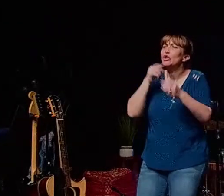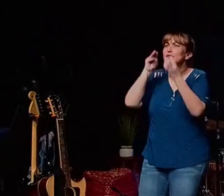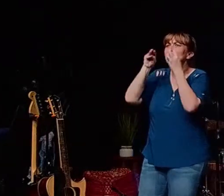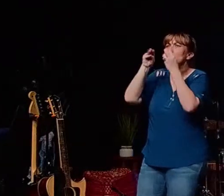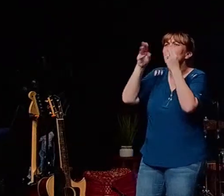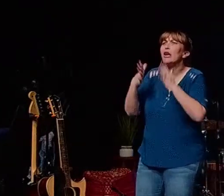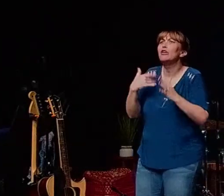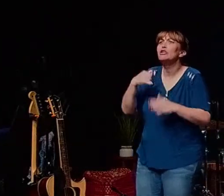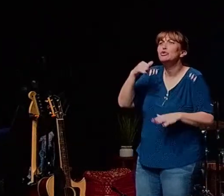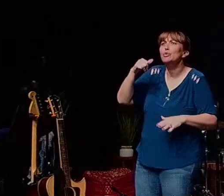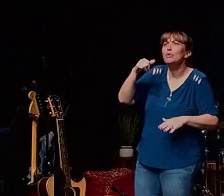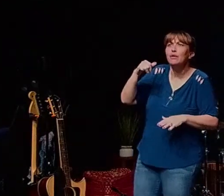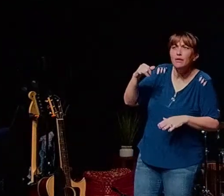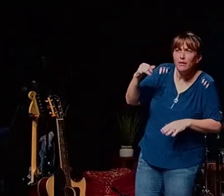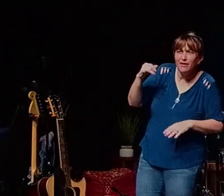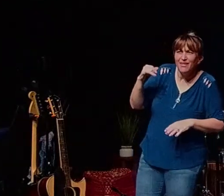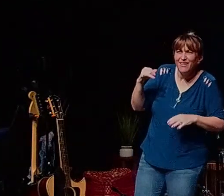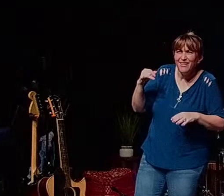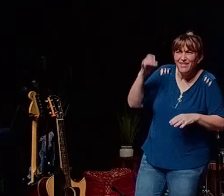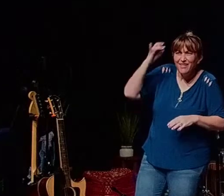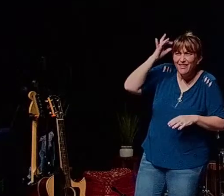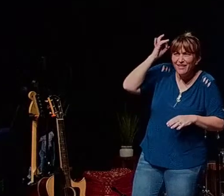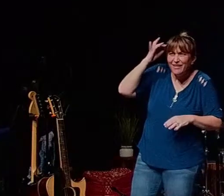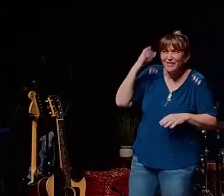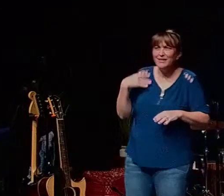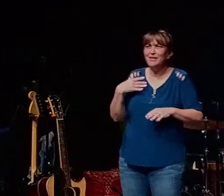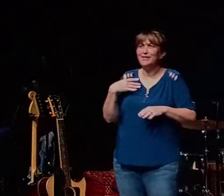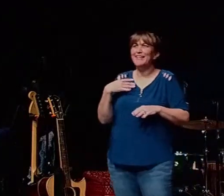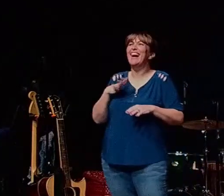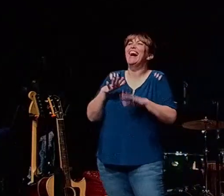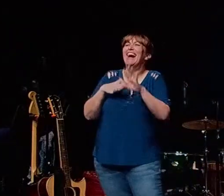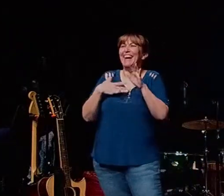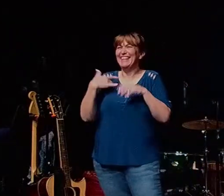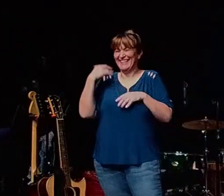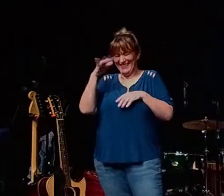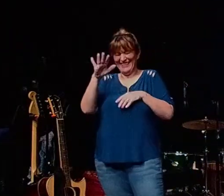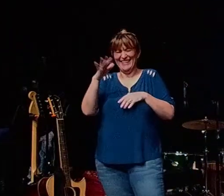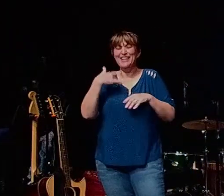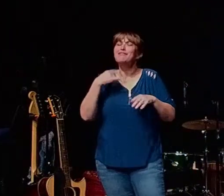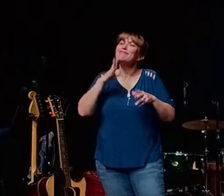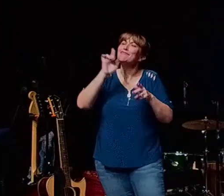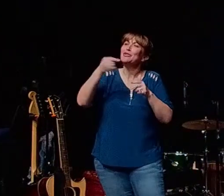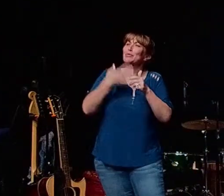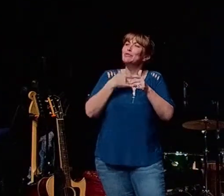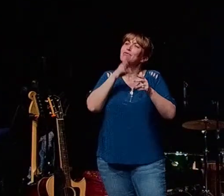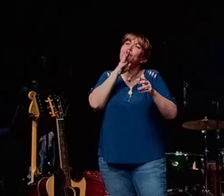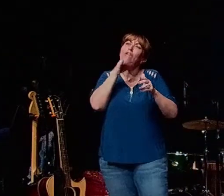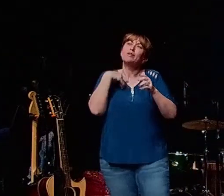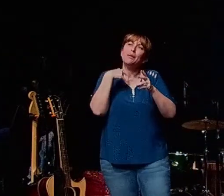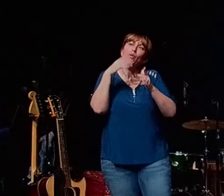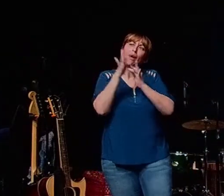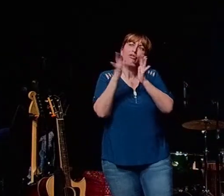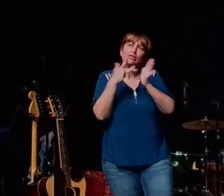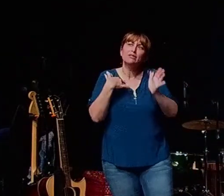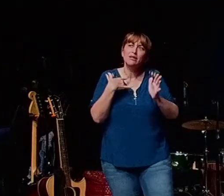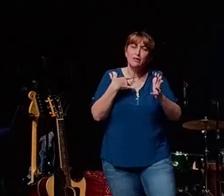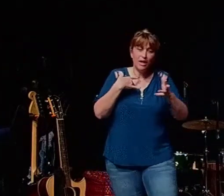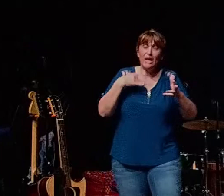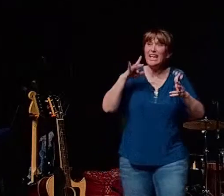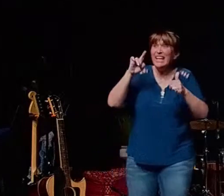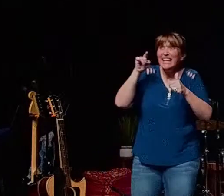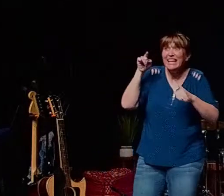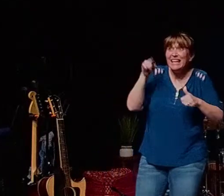he was the first one who went to ethiopia and started talking to people about jesus who talked to people